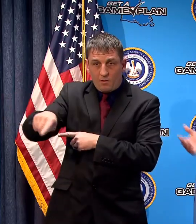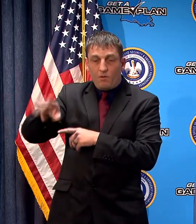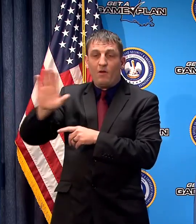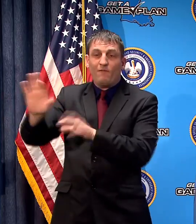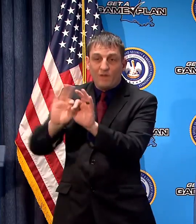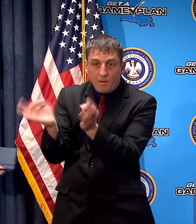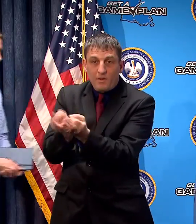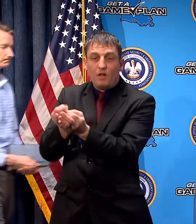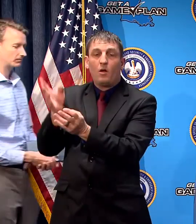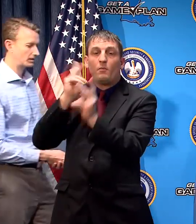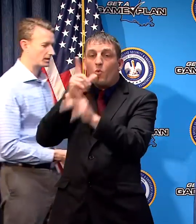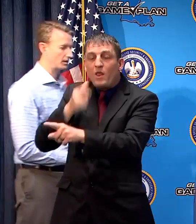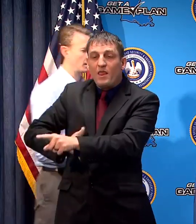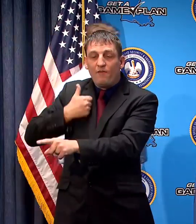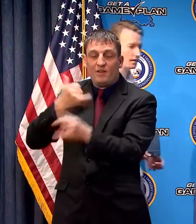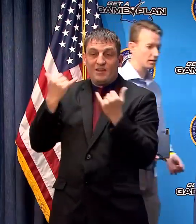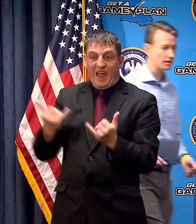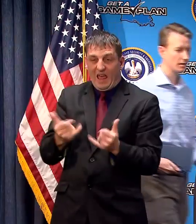B if you would come up and